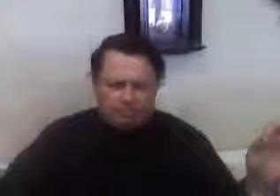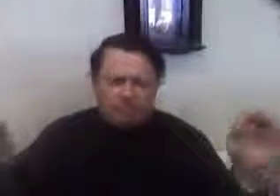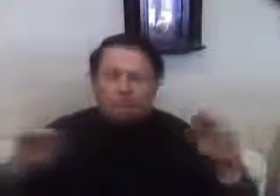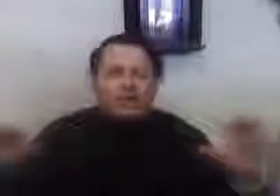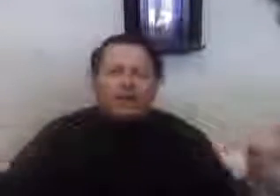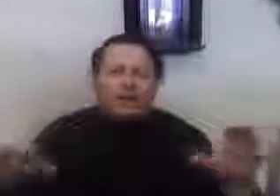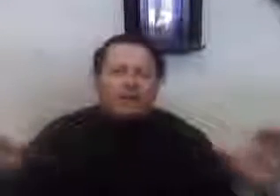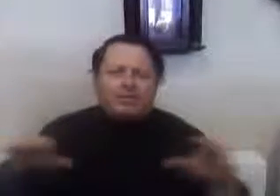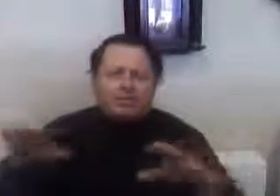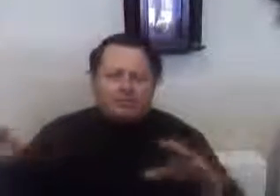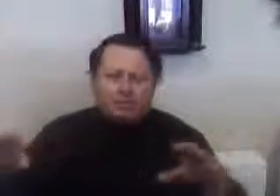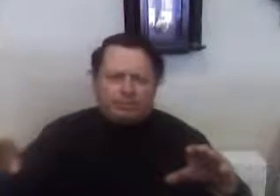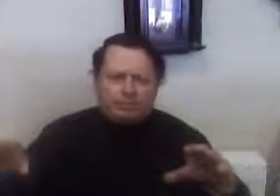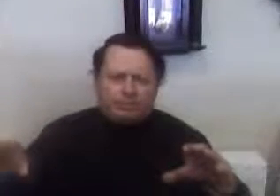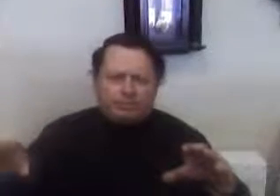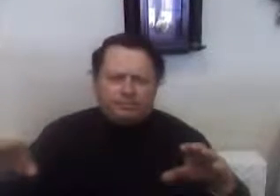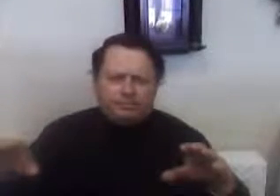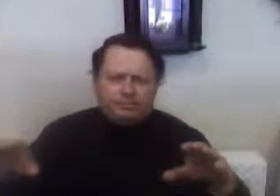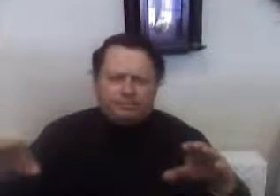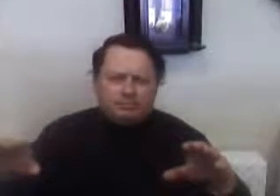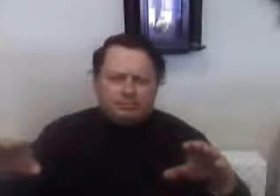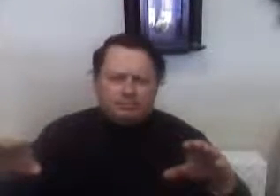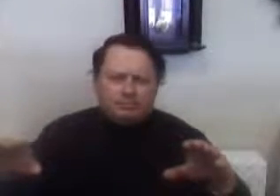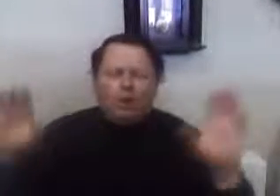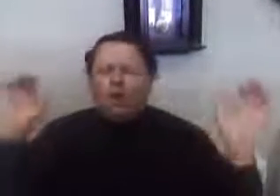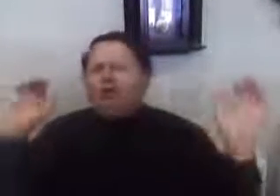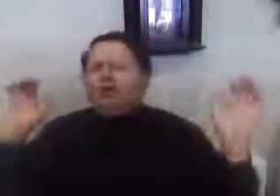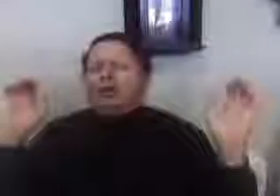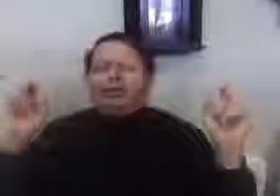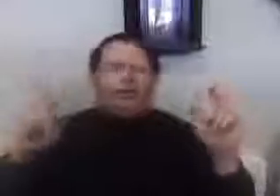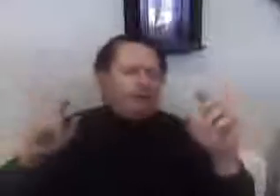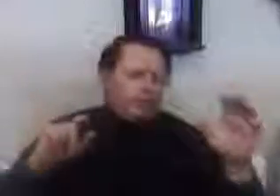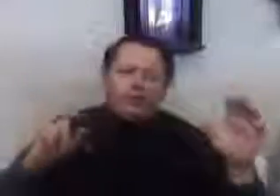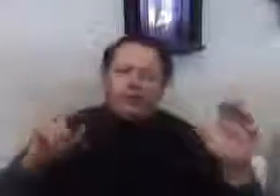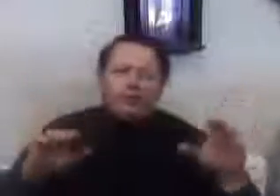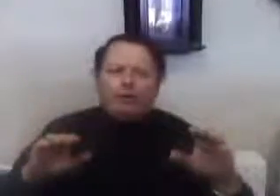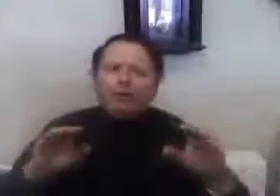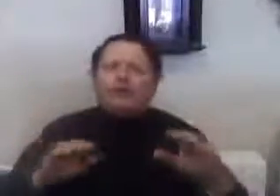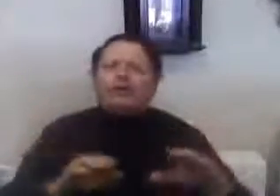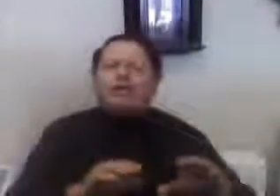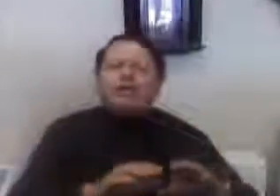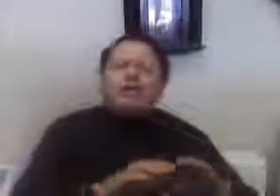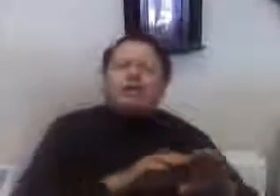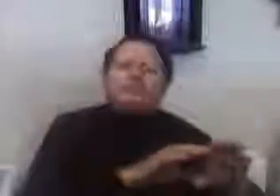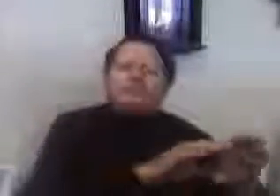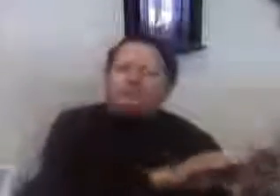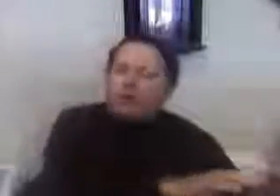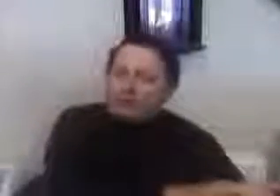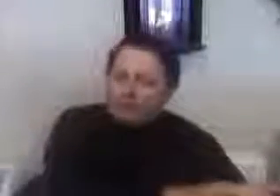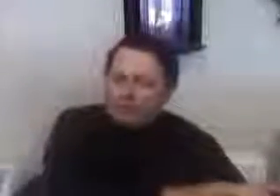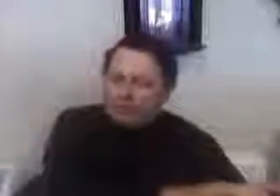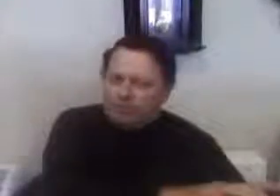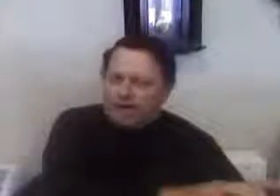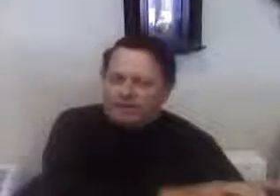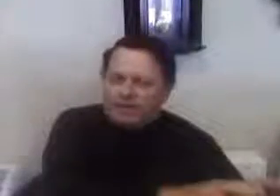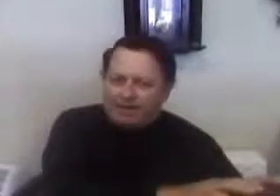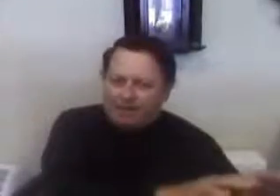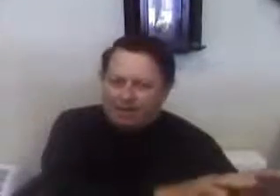Those are economic systems. Whoa, whoa, no, no, no. No, you're thinking of Socialism. That's government.